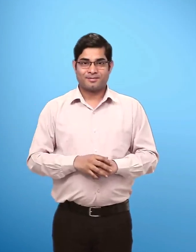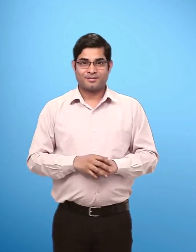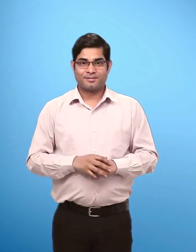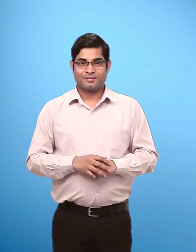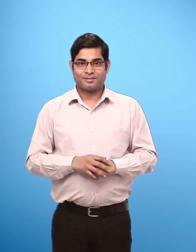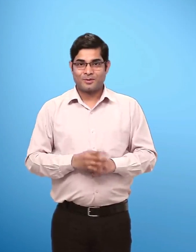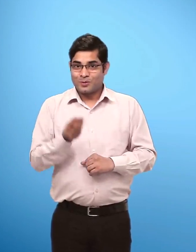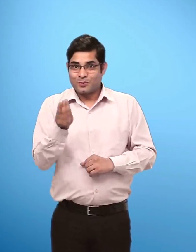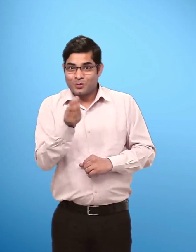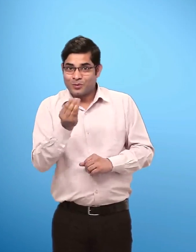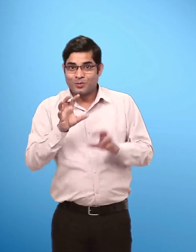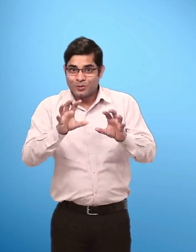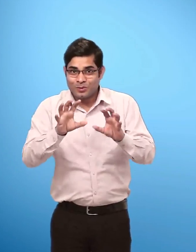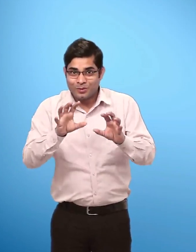Four hungry pups